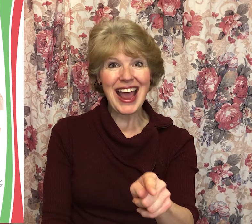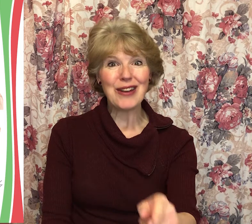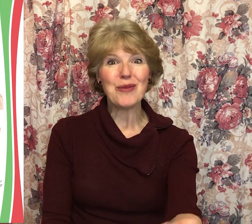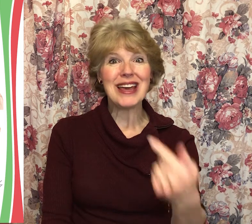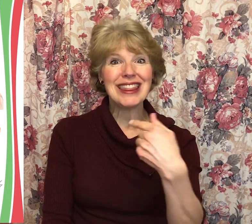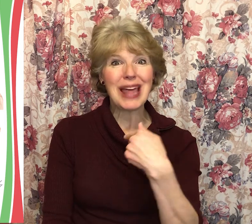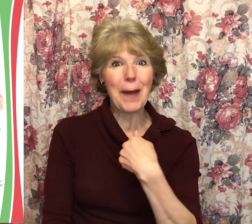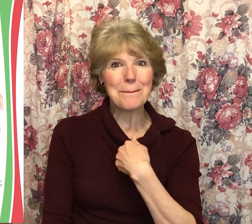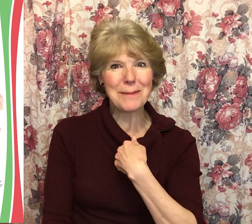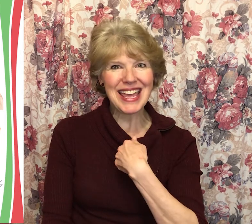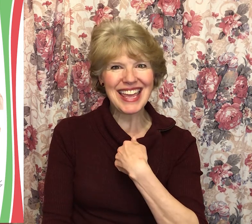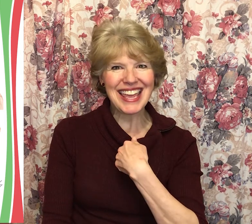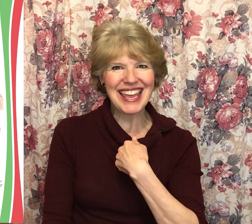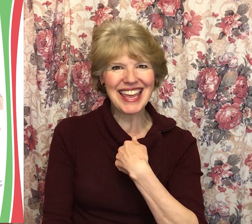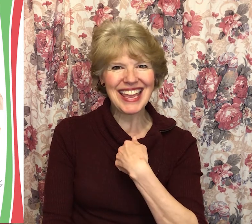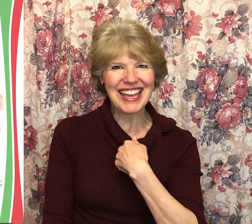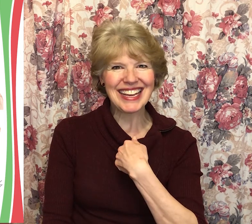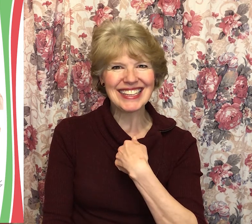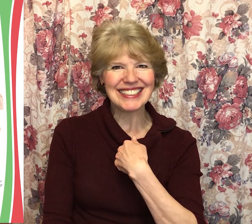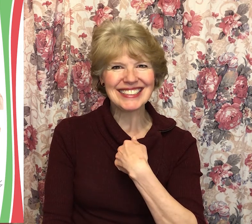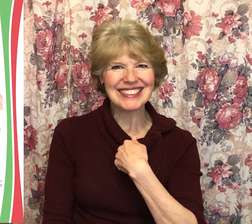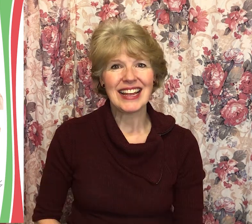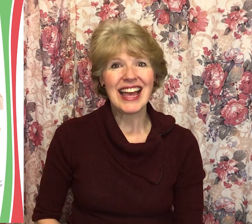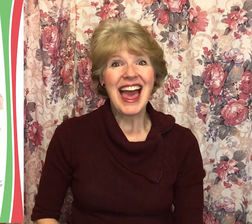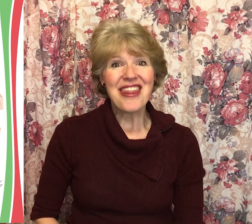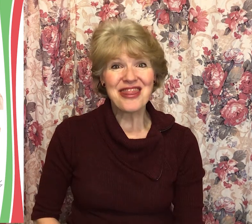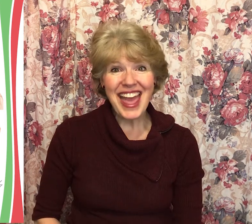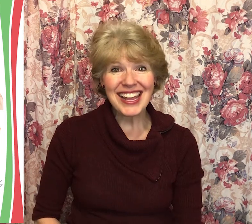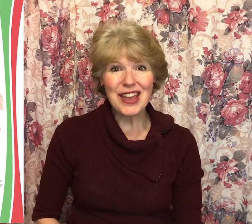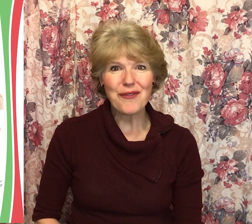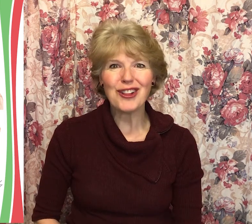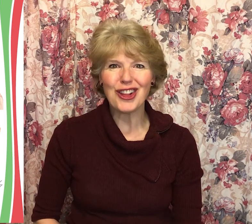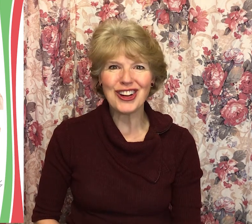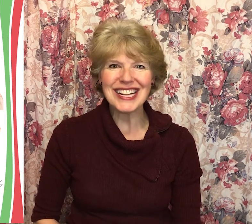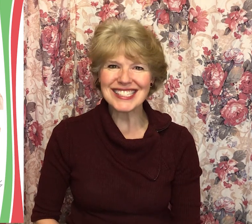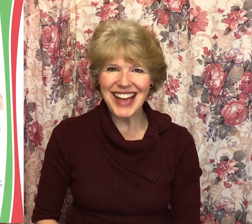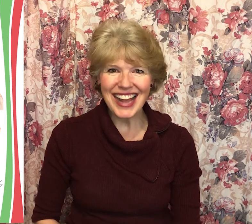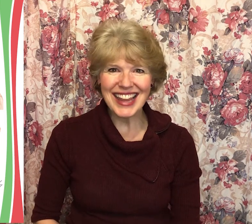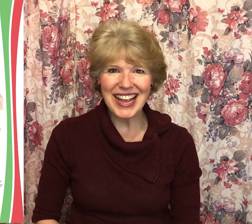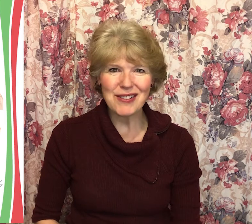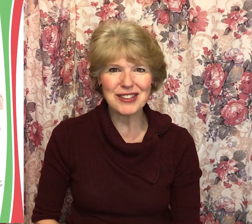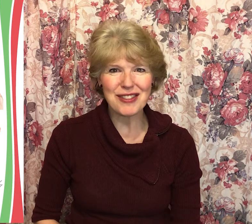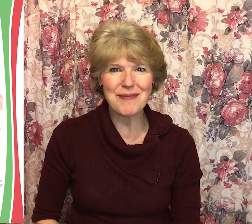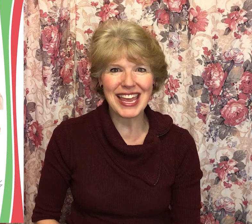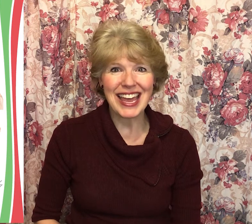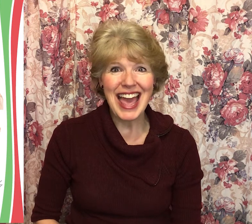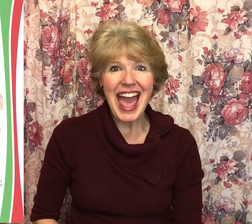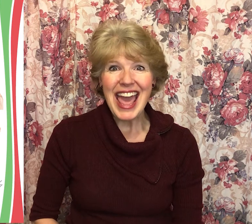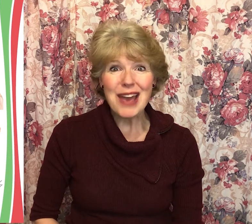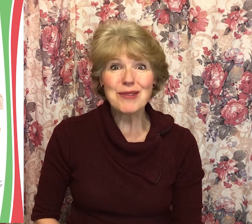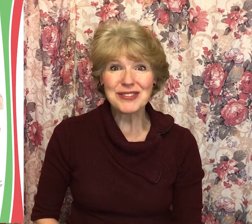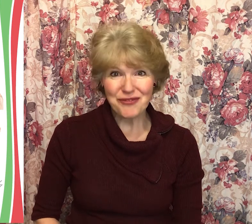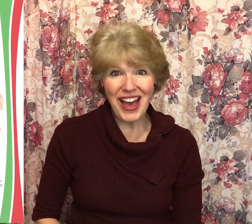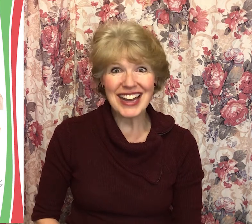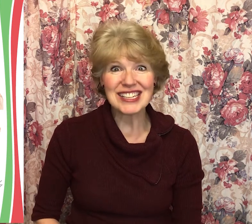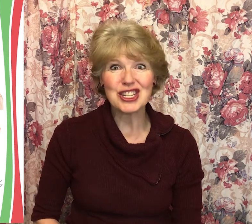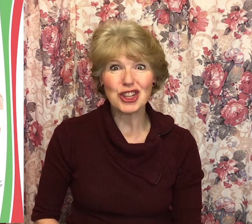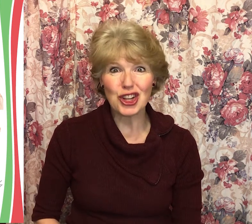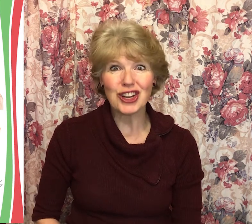with me? E. Thank you for learning sign language with me. It was fun to learn